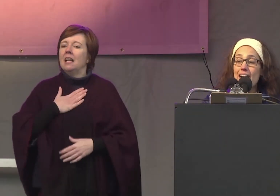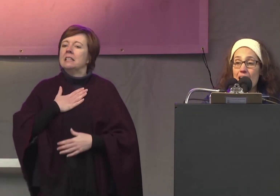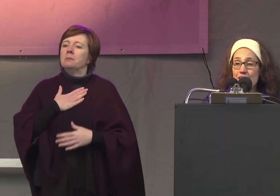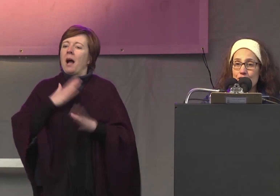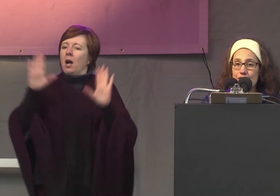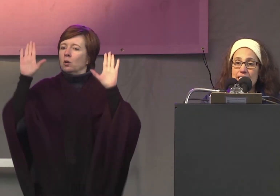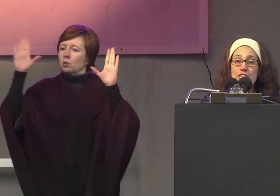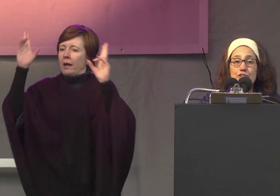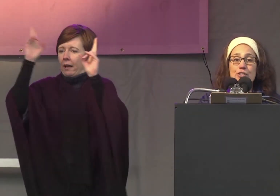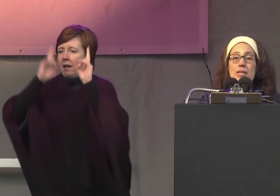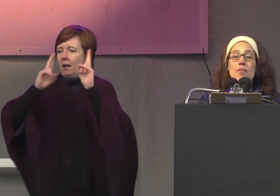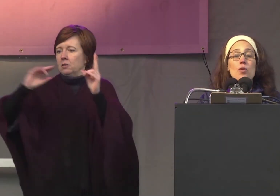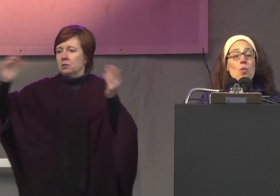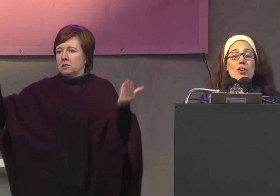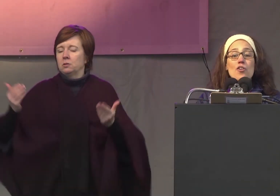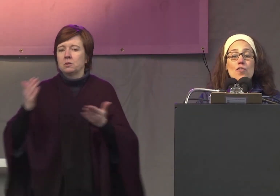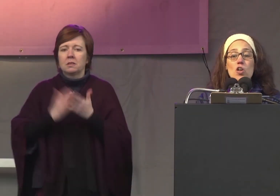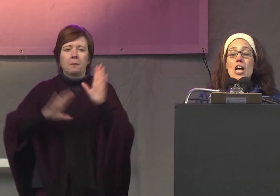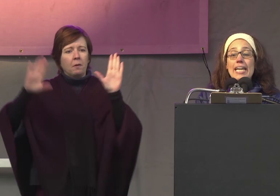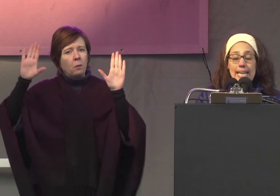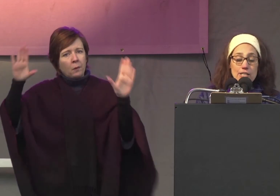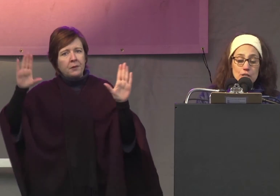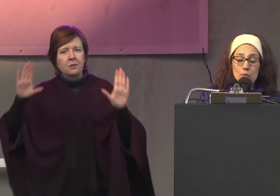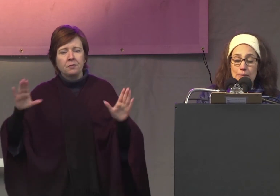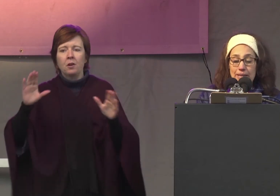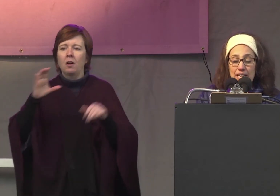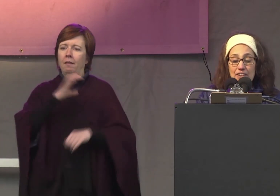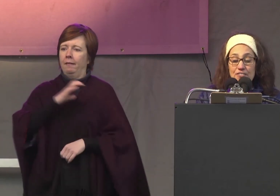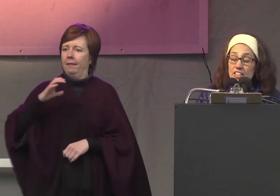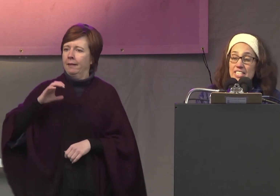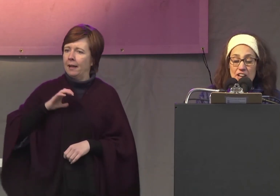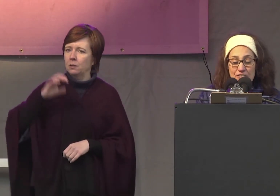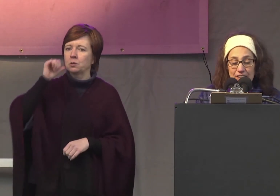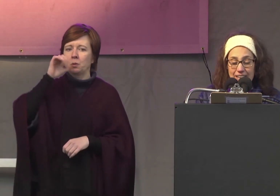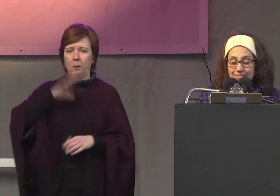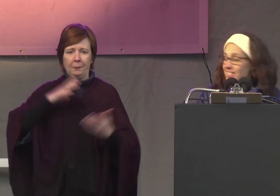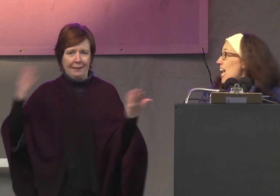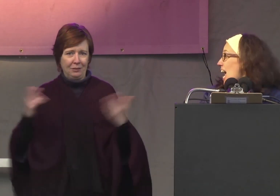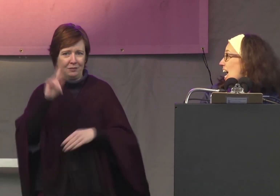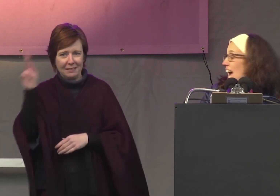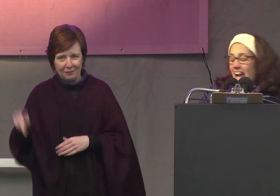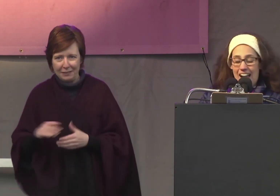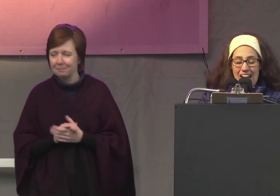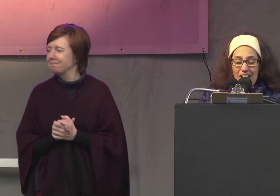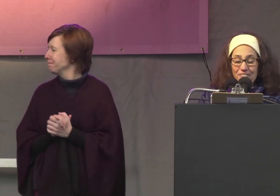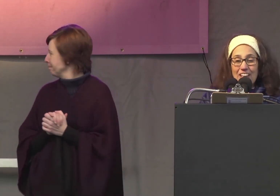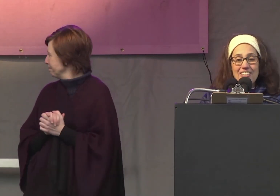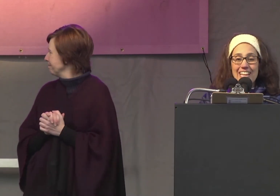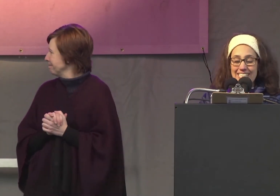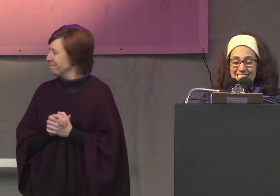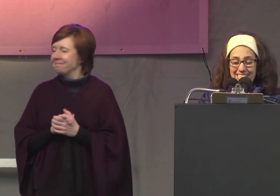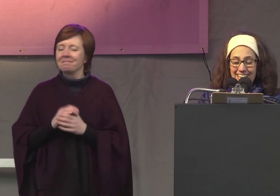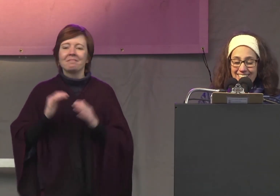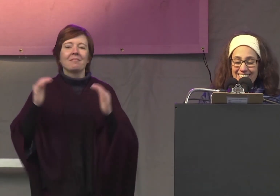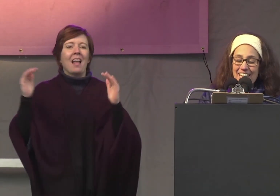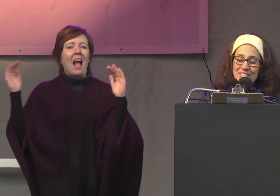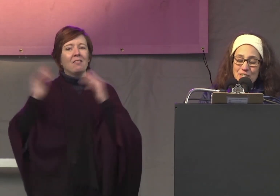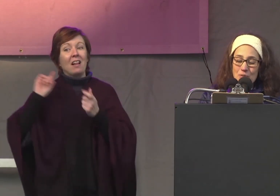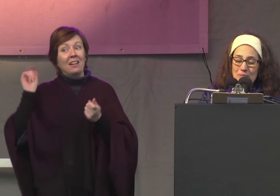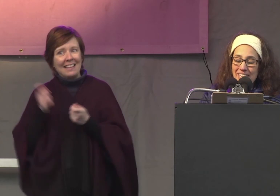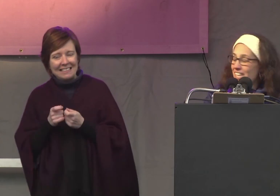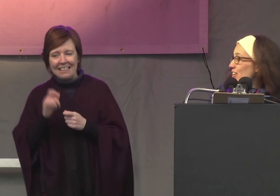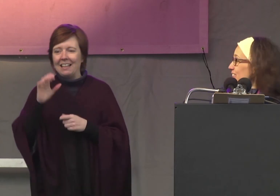my great honor to introduce some of the wonderful councilwoman of Philadelphia a fellow Latina